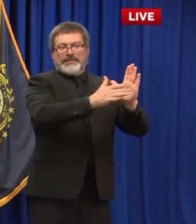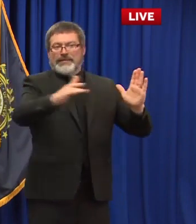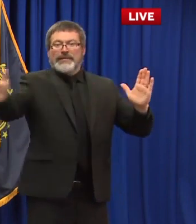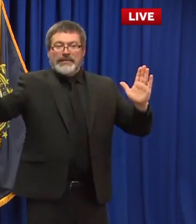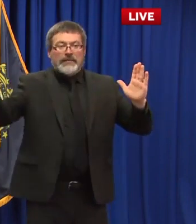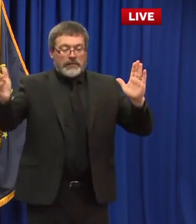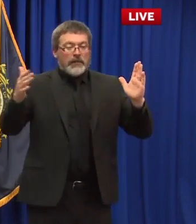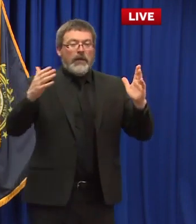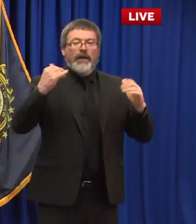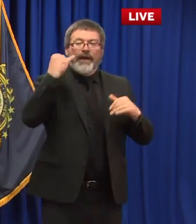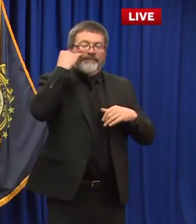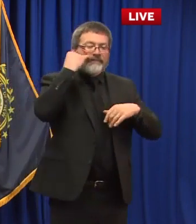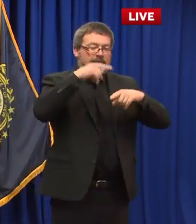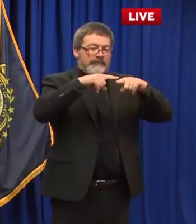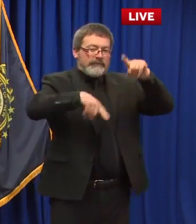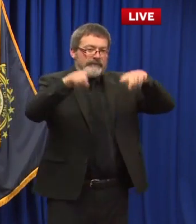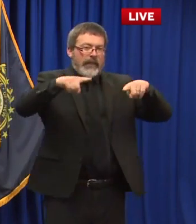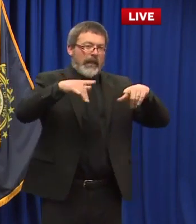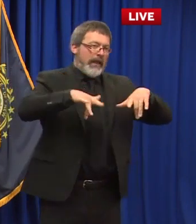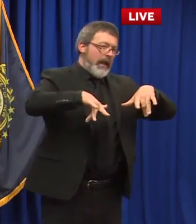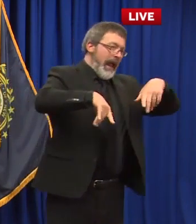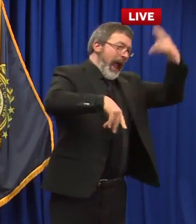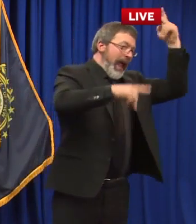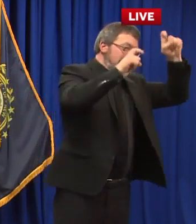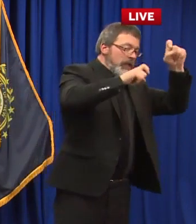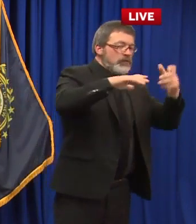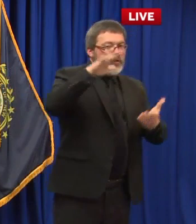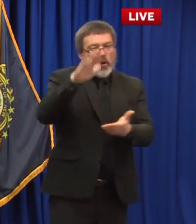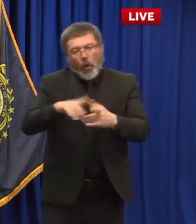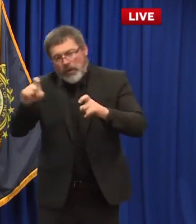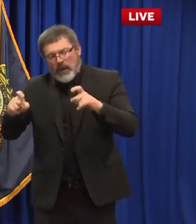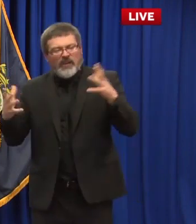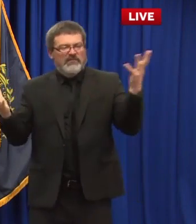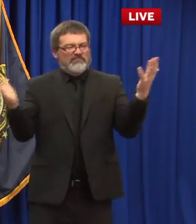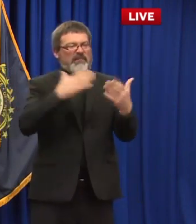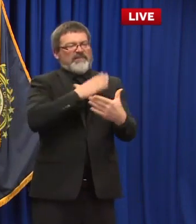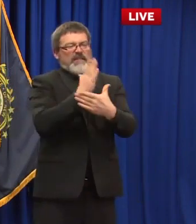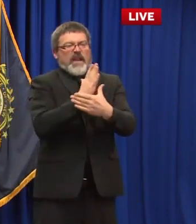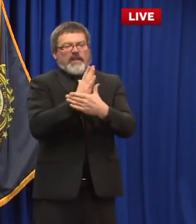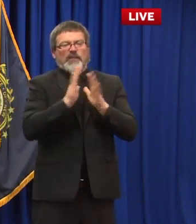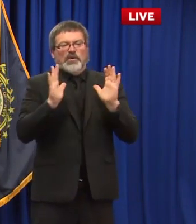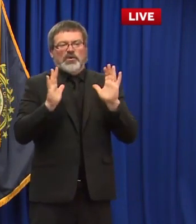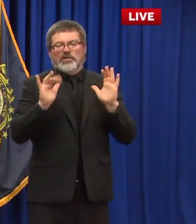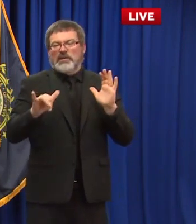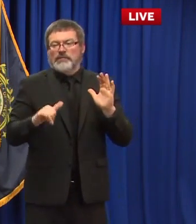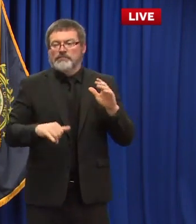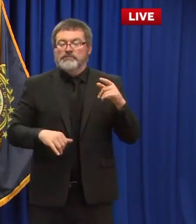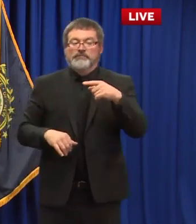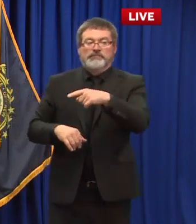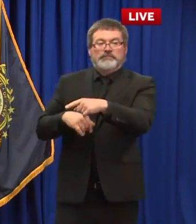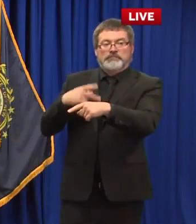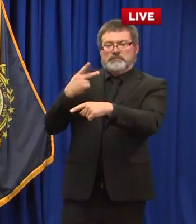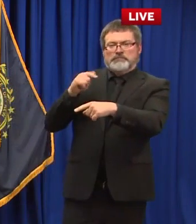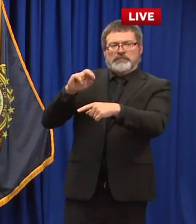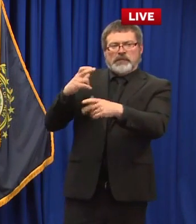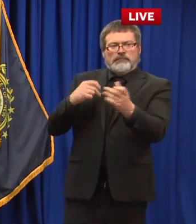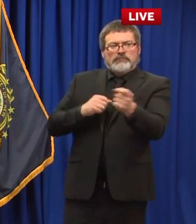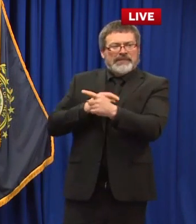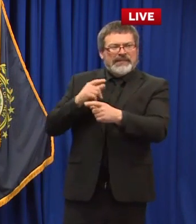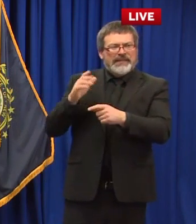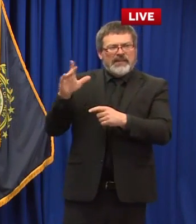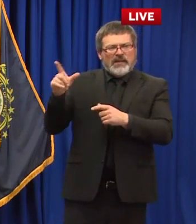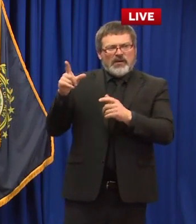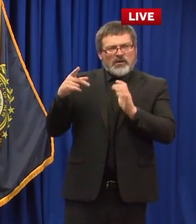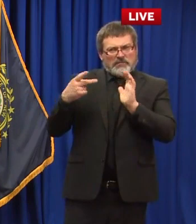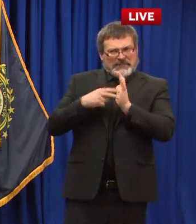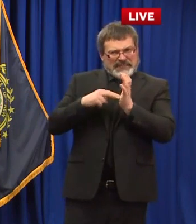just one more i'm sorry but you wouldn't say then that it's people not coming forward to take testing or taking this